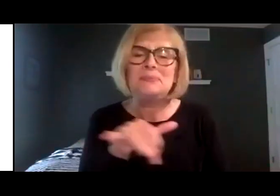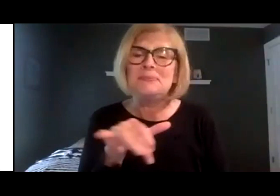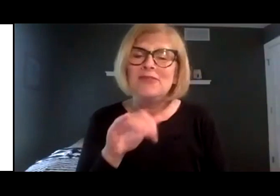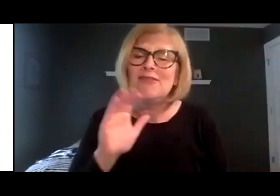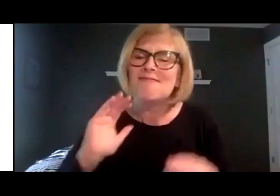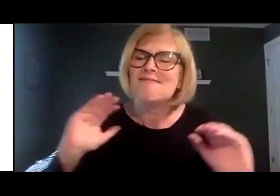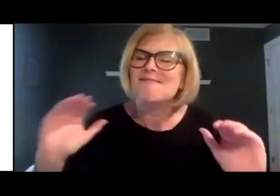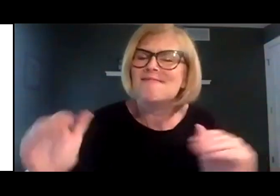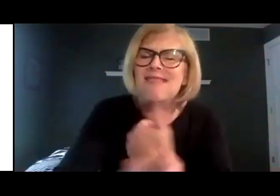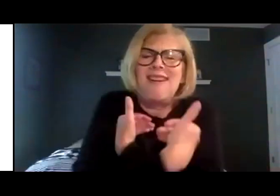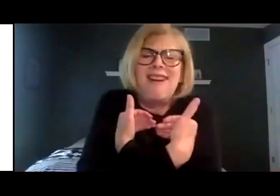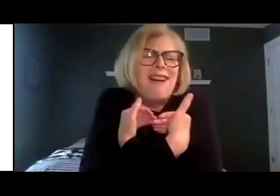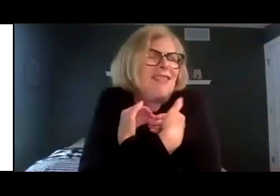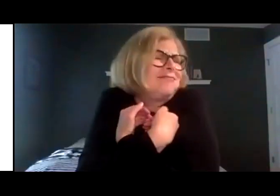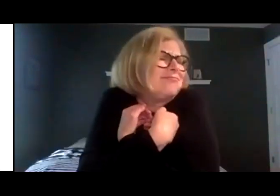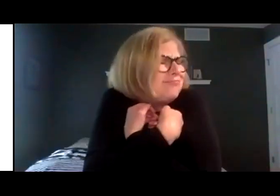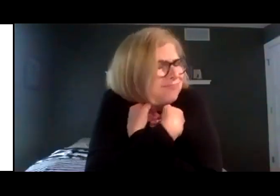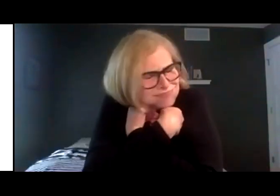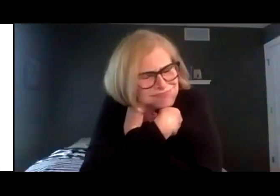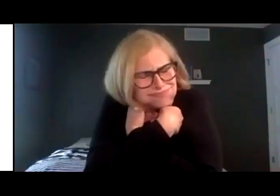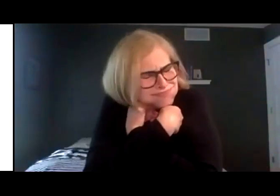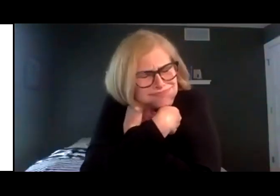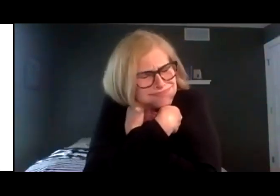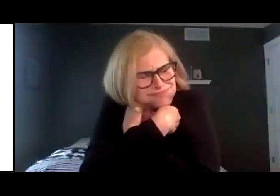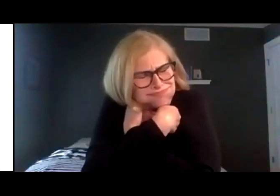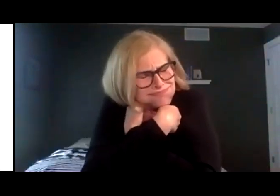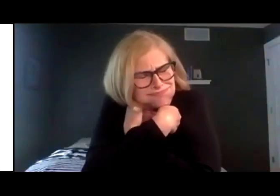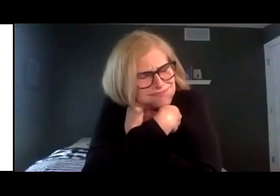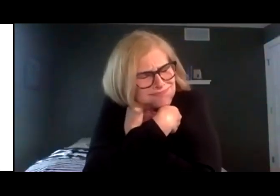Lisa said, and gave him a big hug.